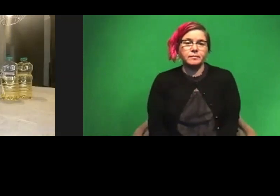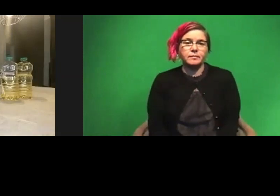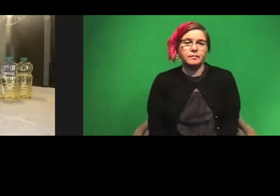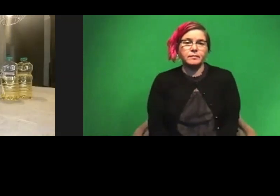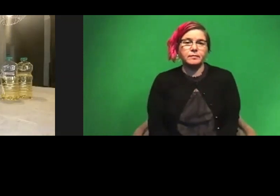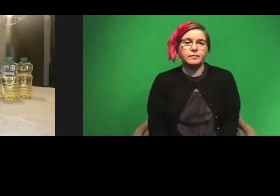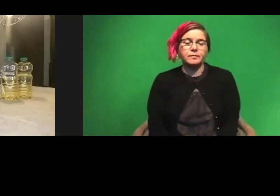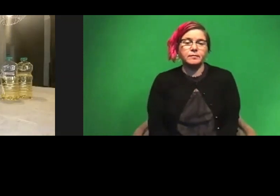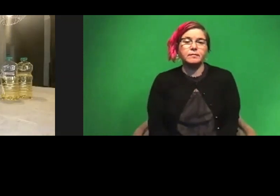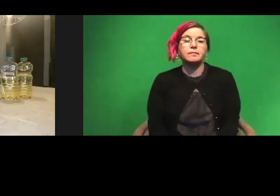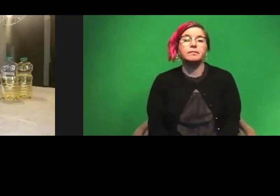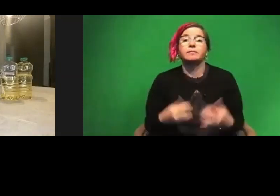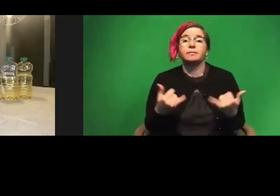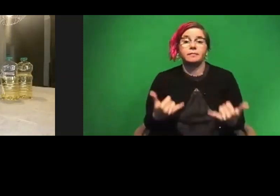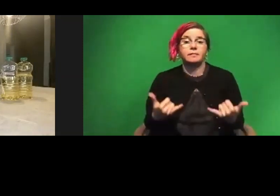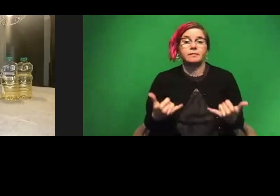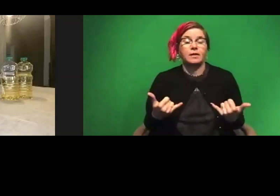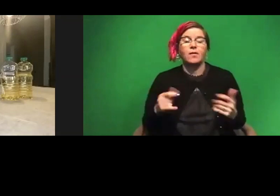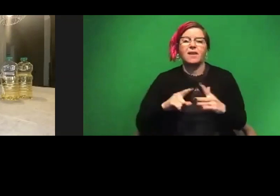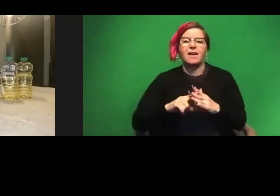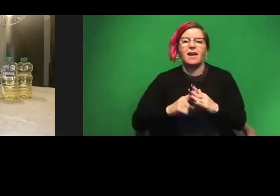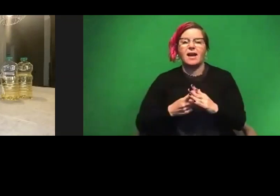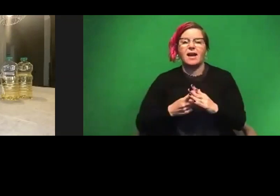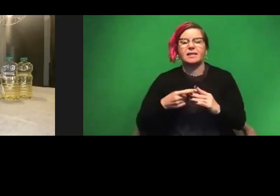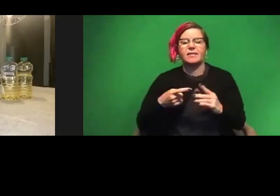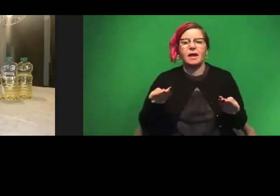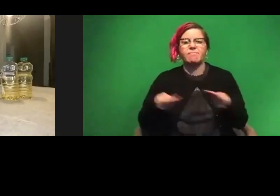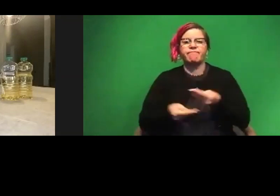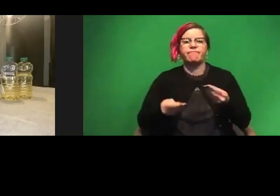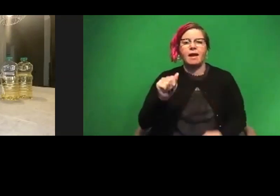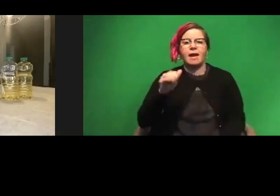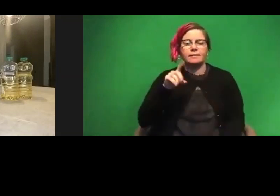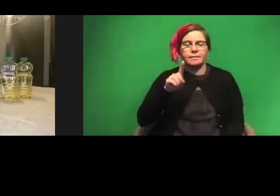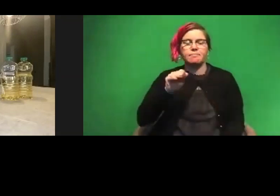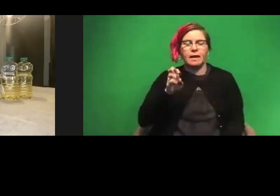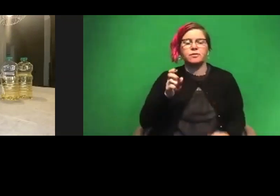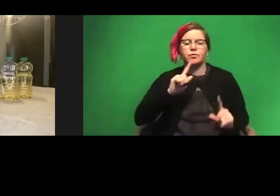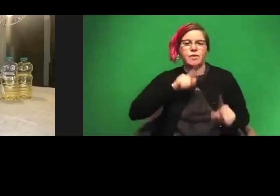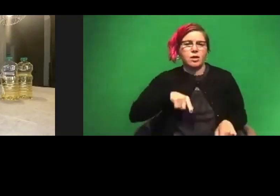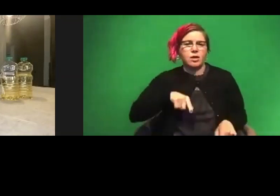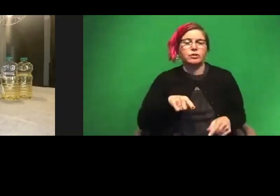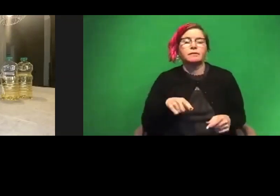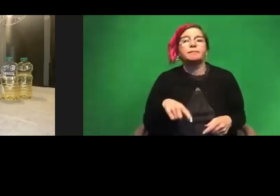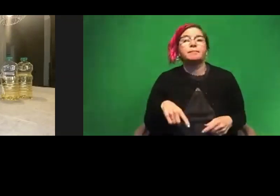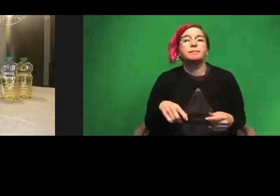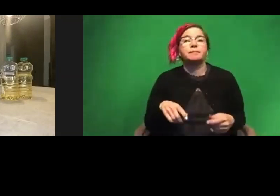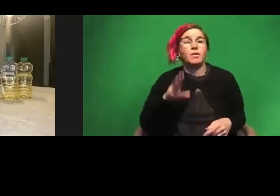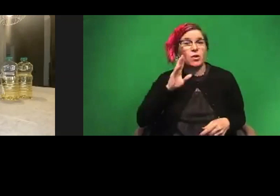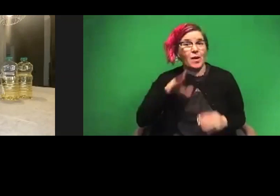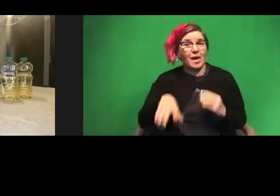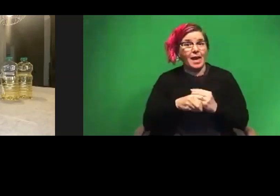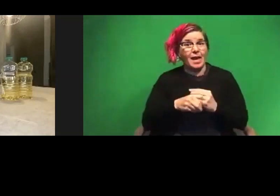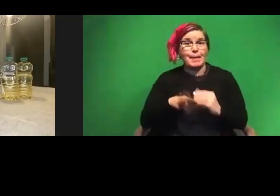So now we have activated our acid-base reactions. You now know that when you add your base